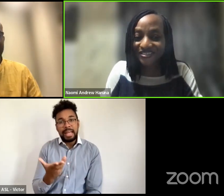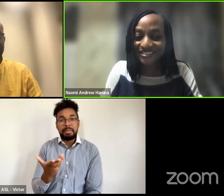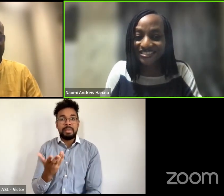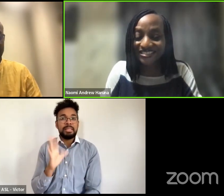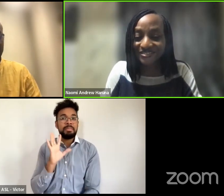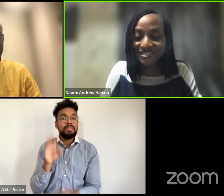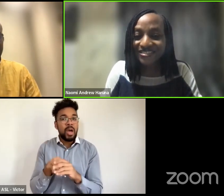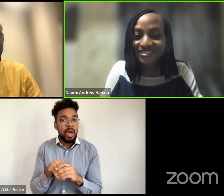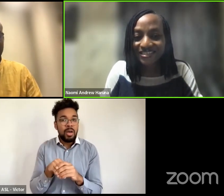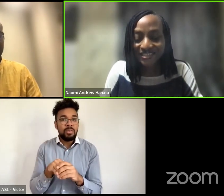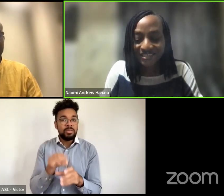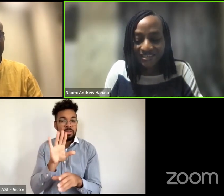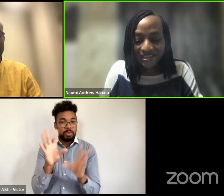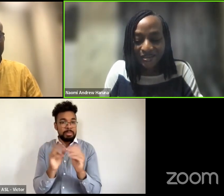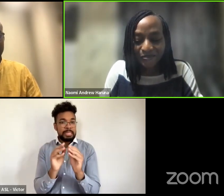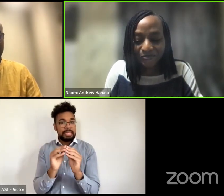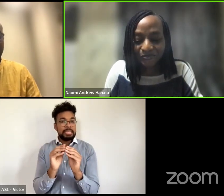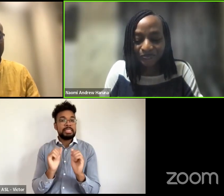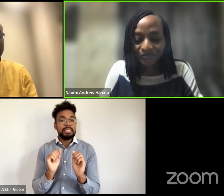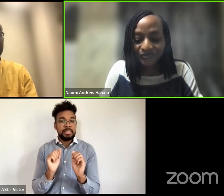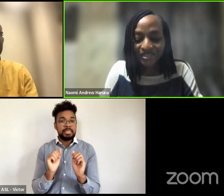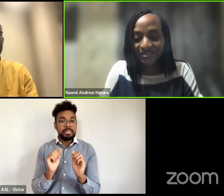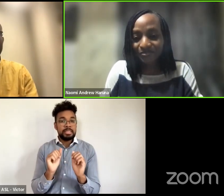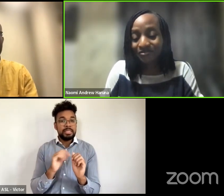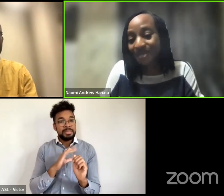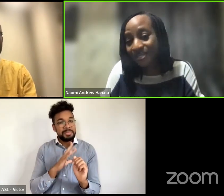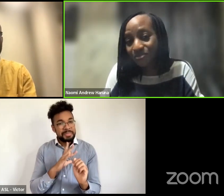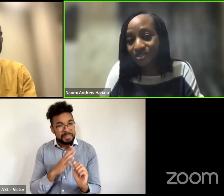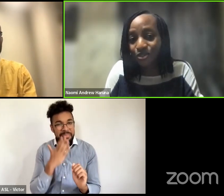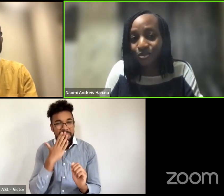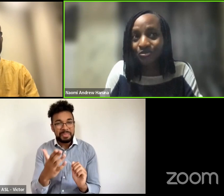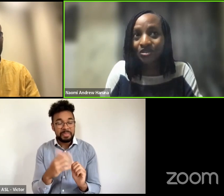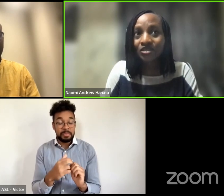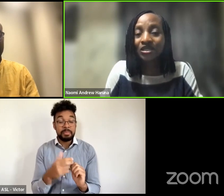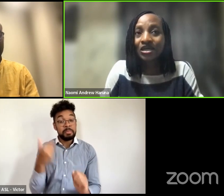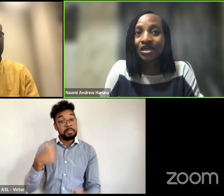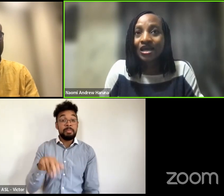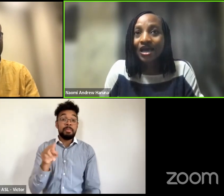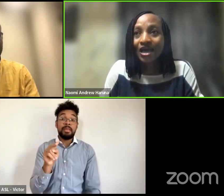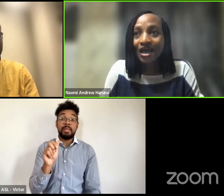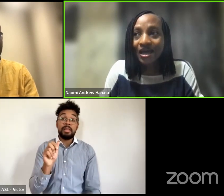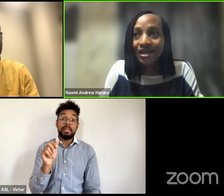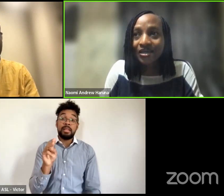of your series um yeah my name is naomi